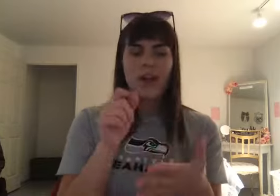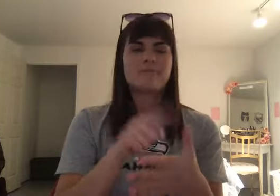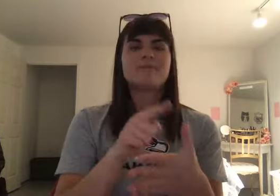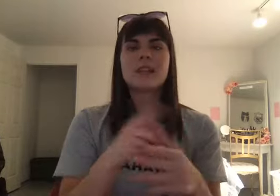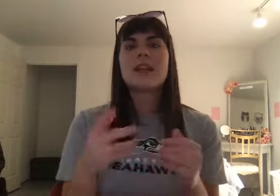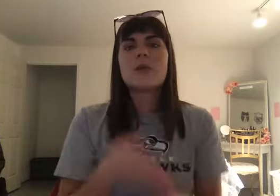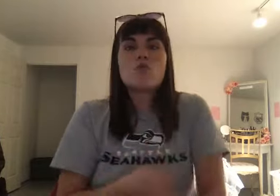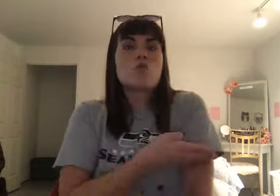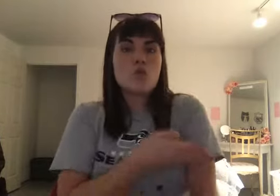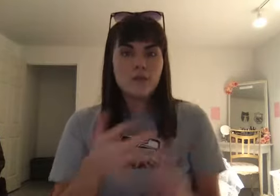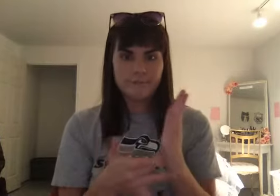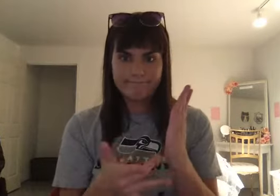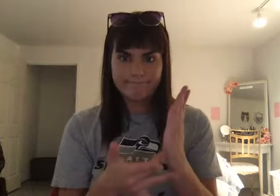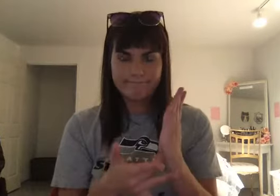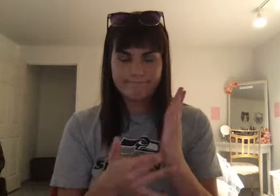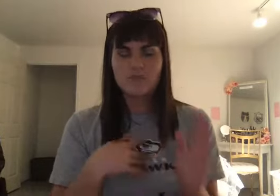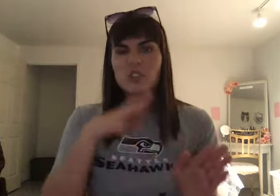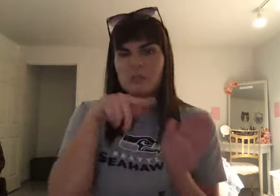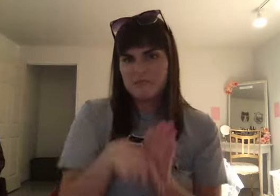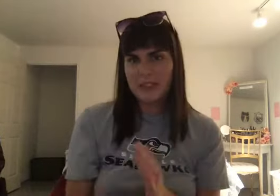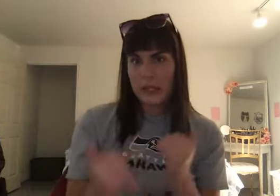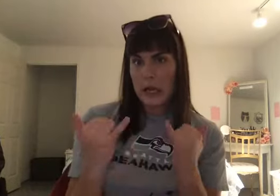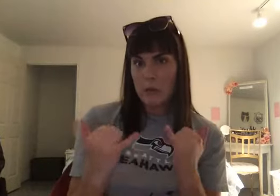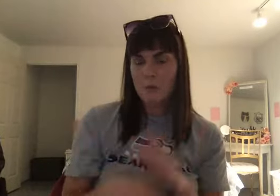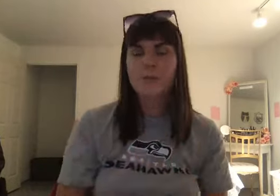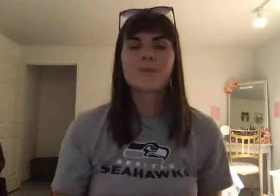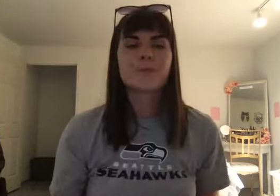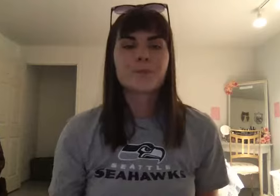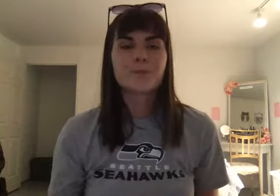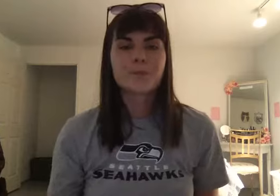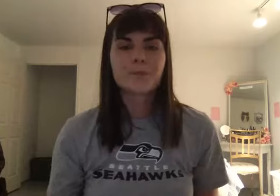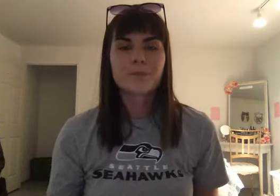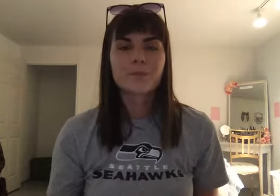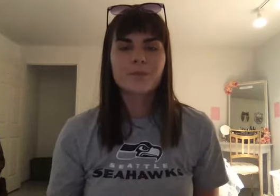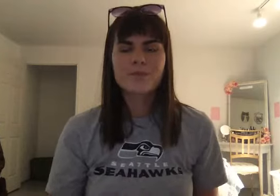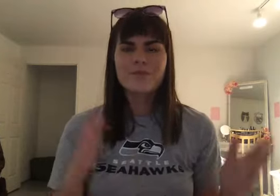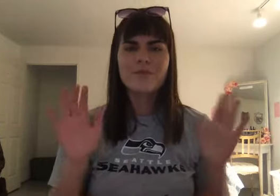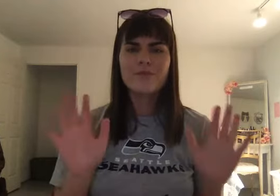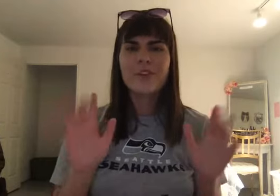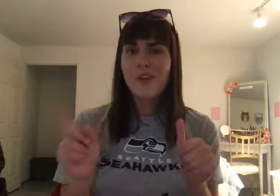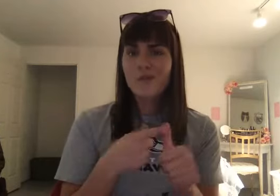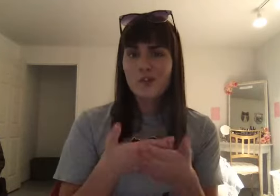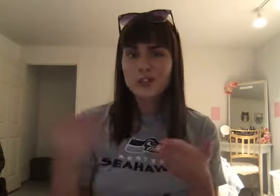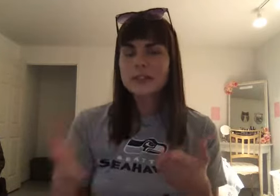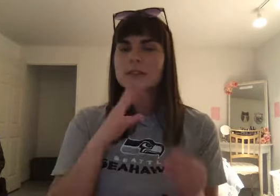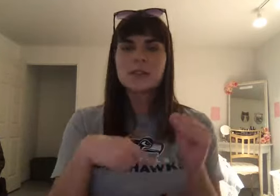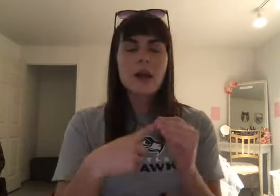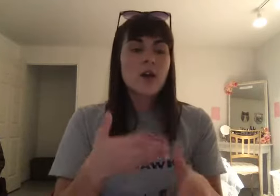talking about these in depth right now. Again, the first thing are advanced cities and complex institutions.